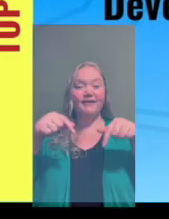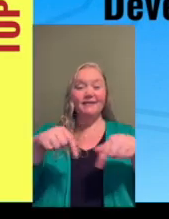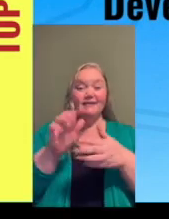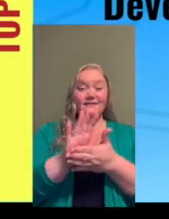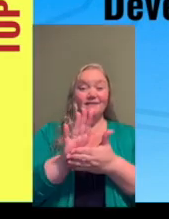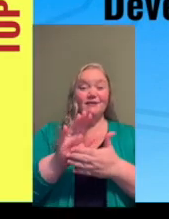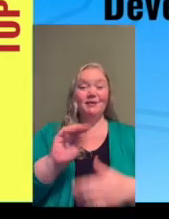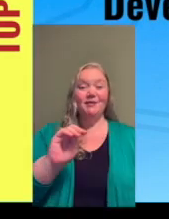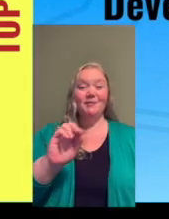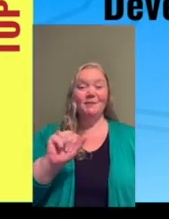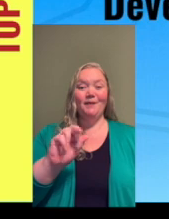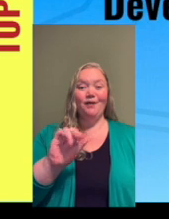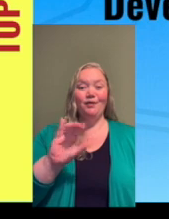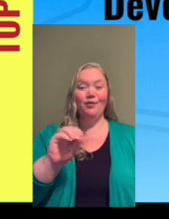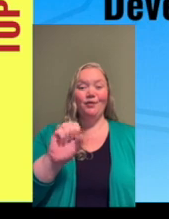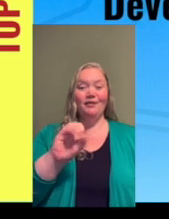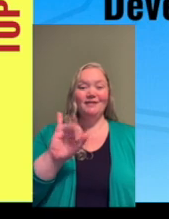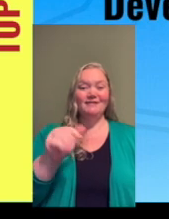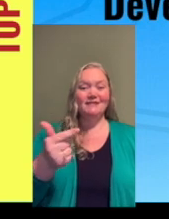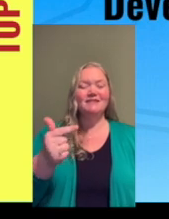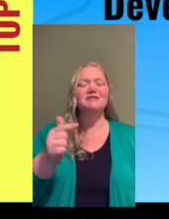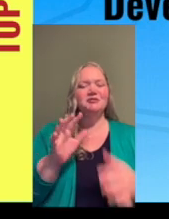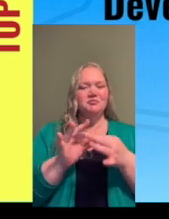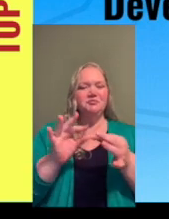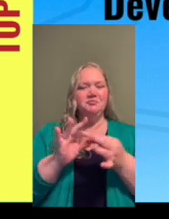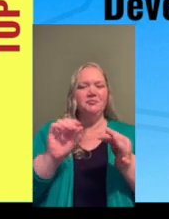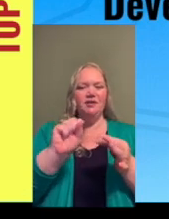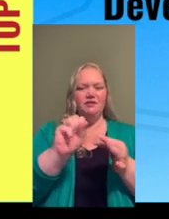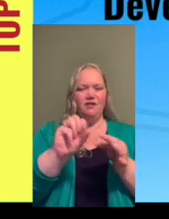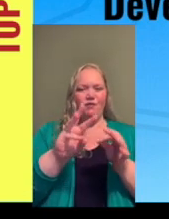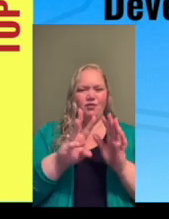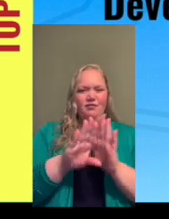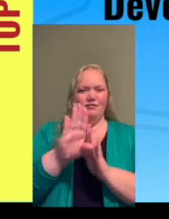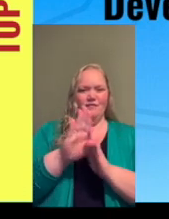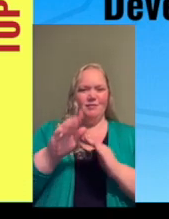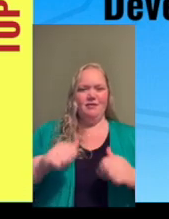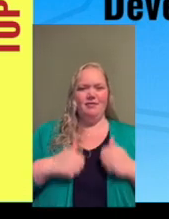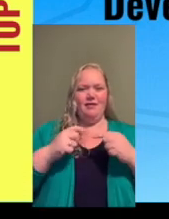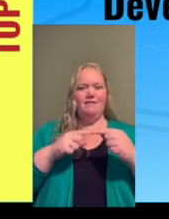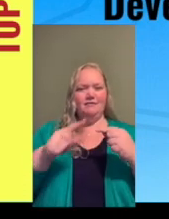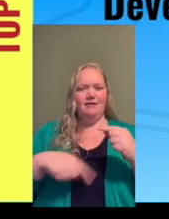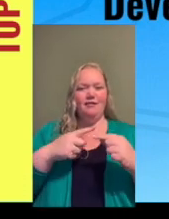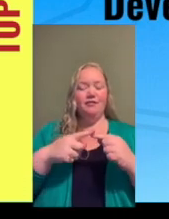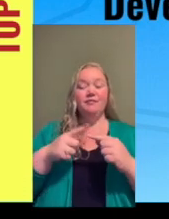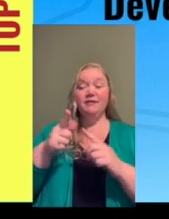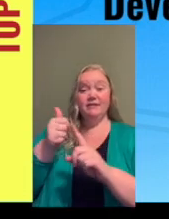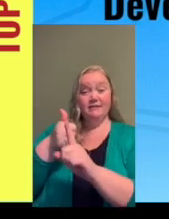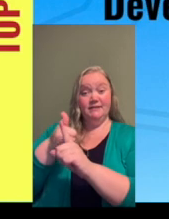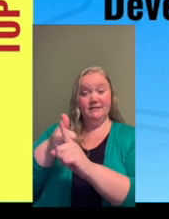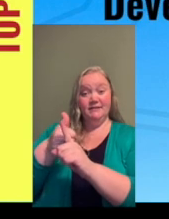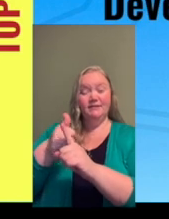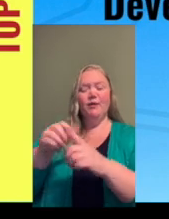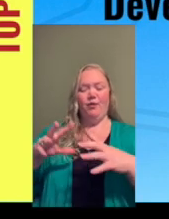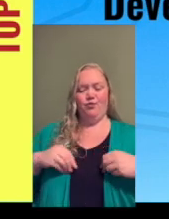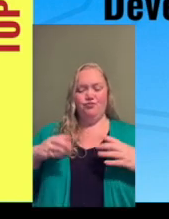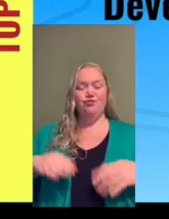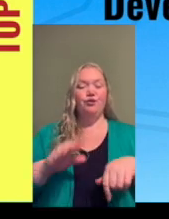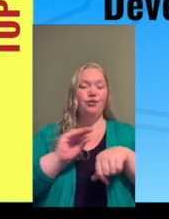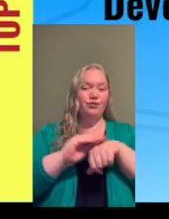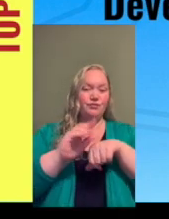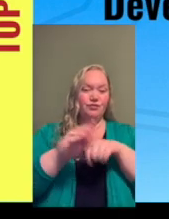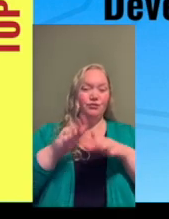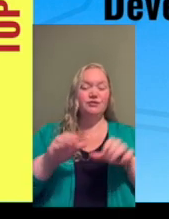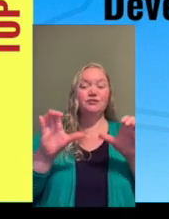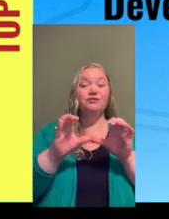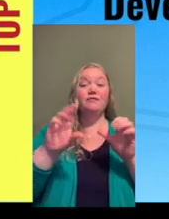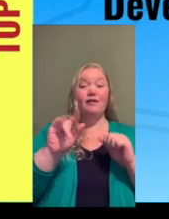In this video, Mario Essig is discussing the software development life cycle. Mario is the owner, consultant, certified admin,